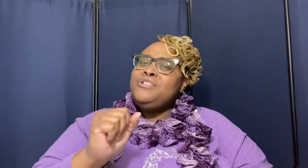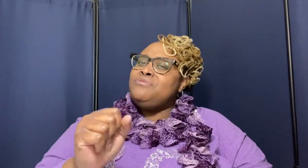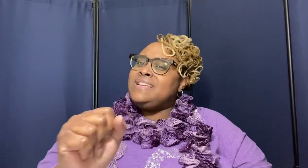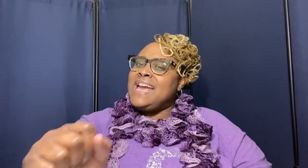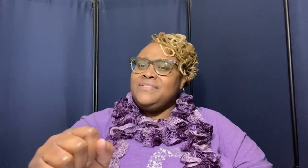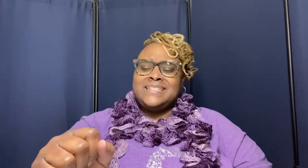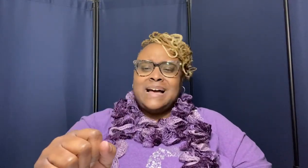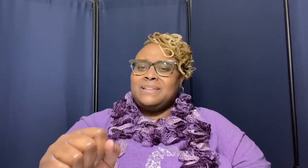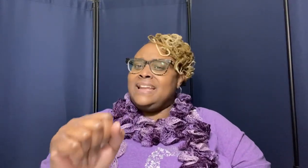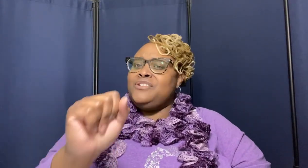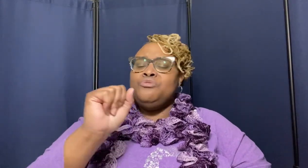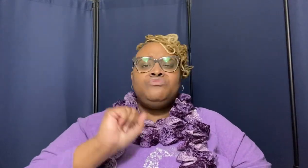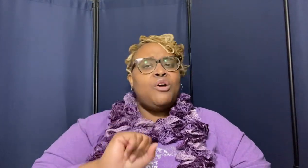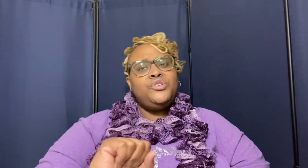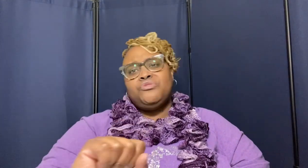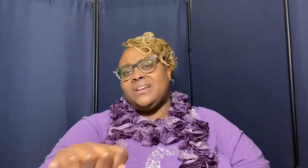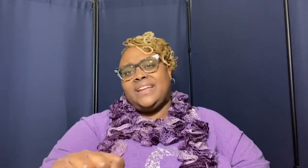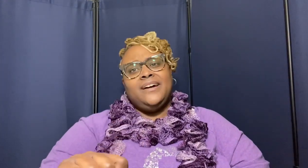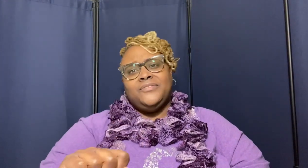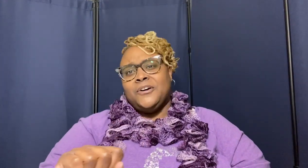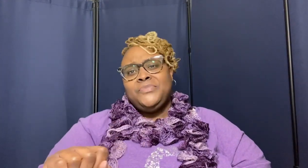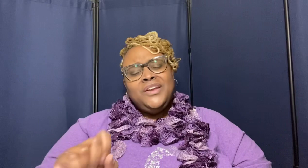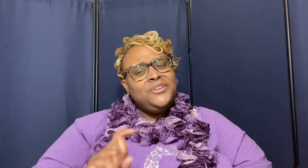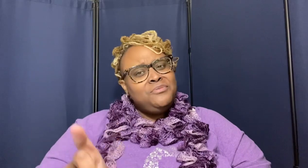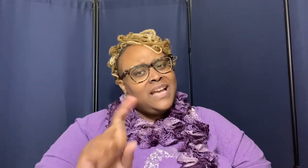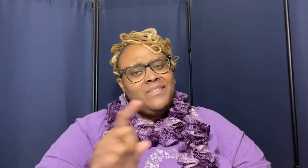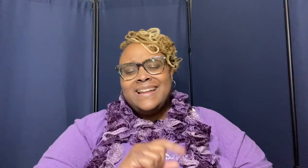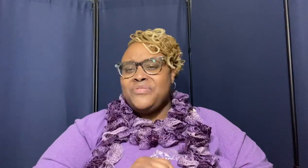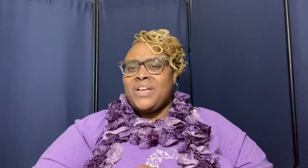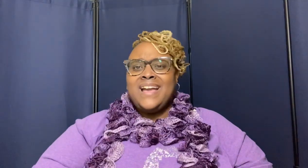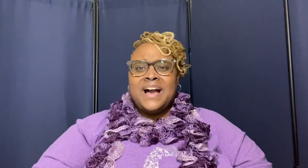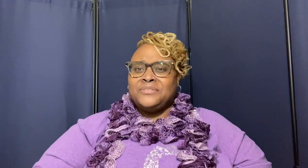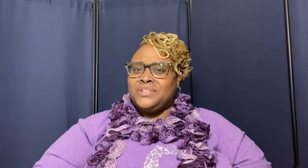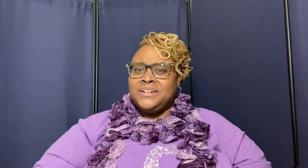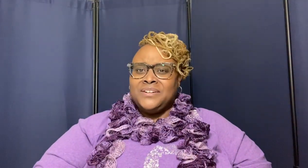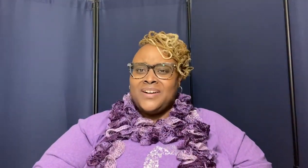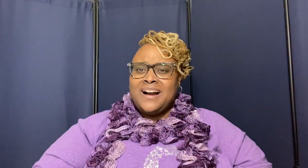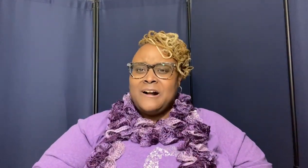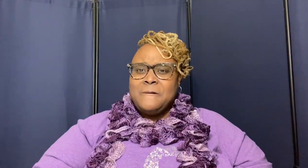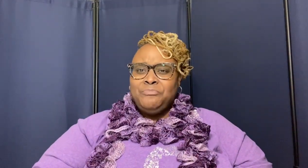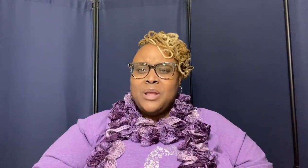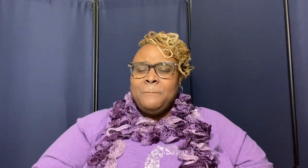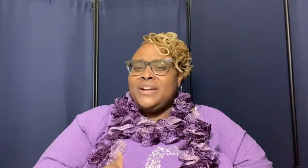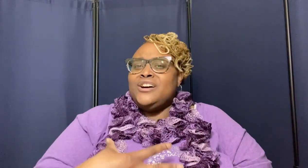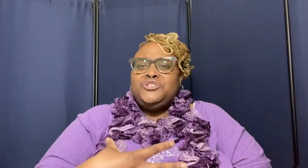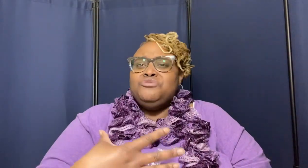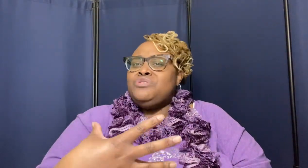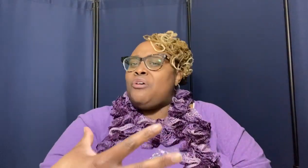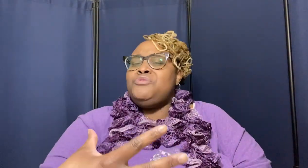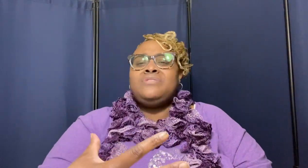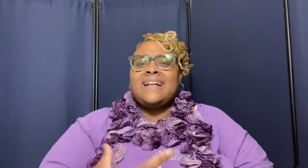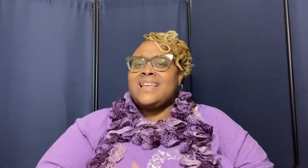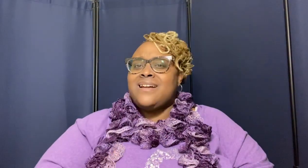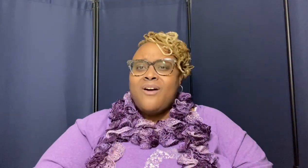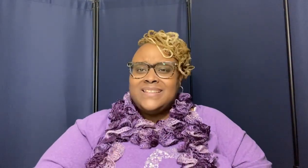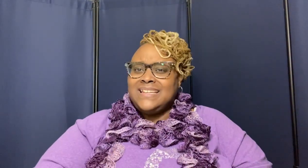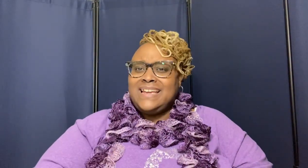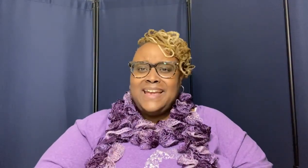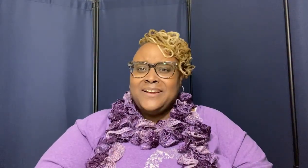you give something and you know you're a giver you giving that thing out of love huh because you know you got that heart to give